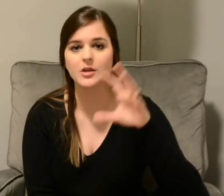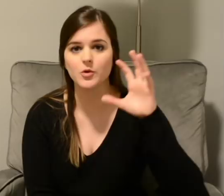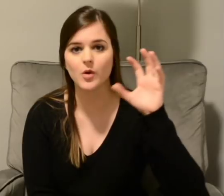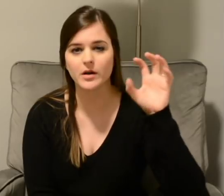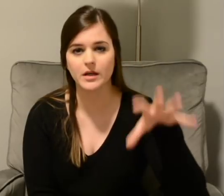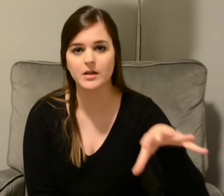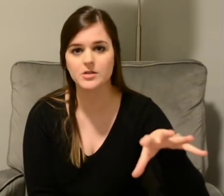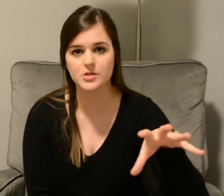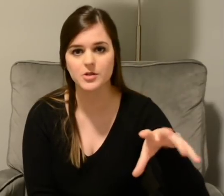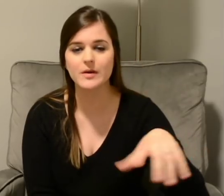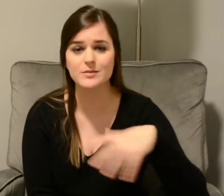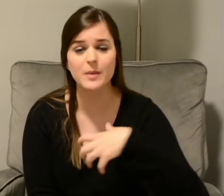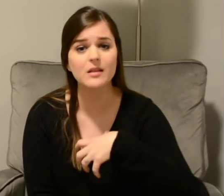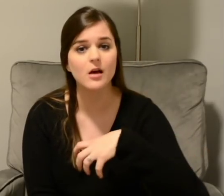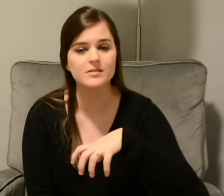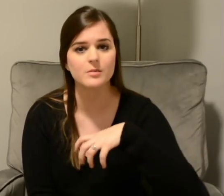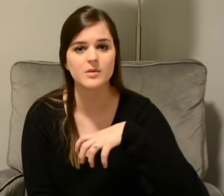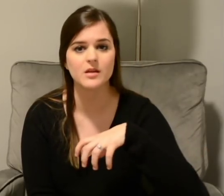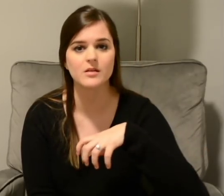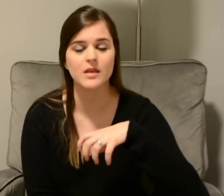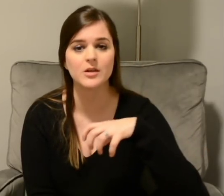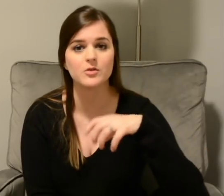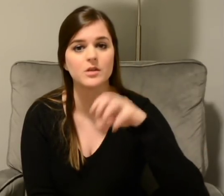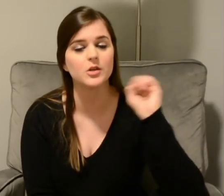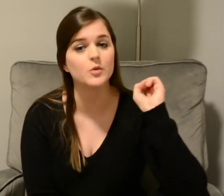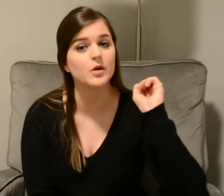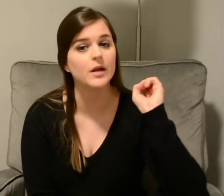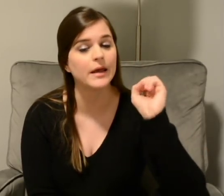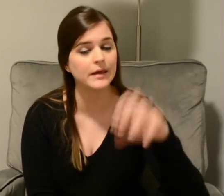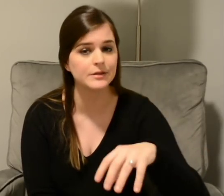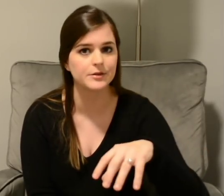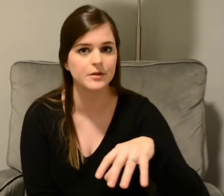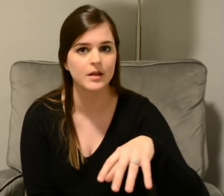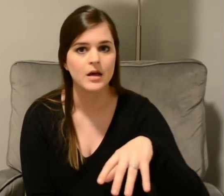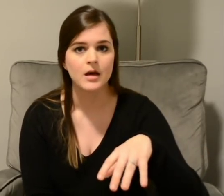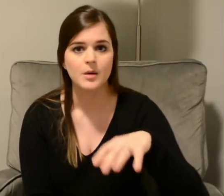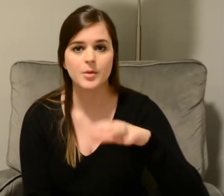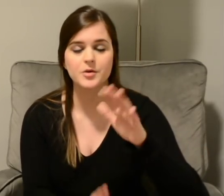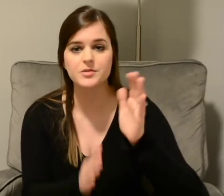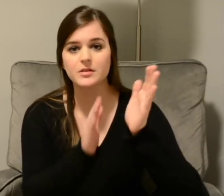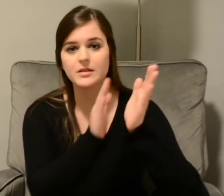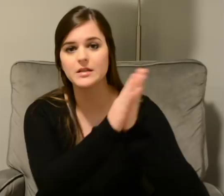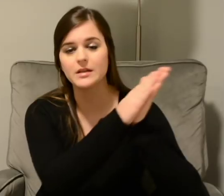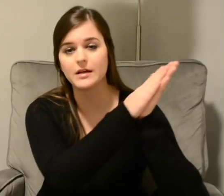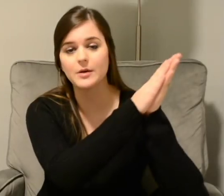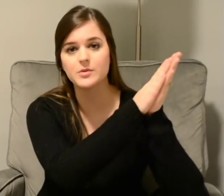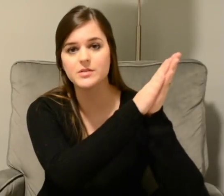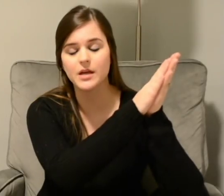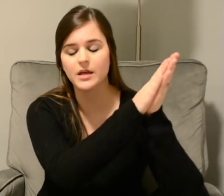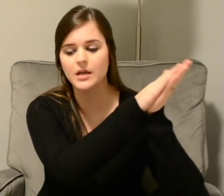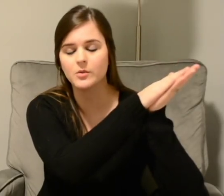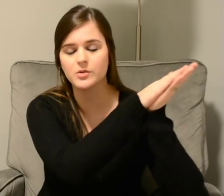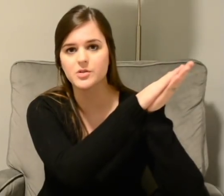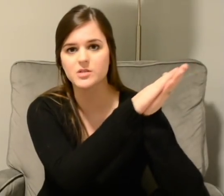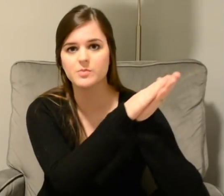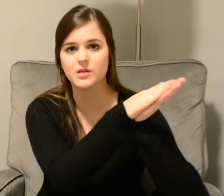you want to get into? Is pet loss something that you think you could handle? Personally, like I was saying, it would just be